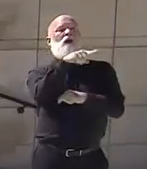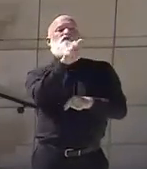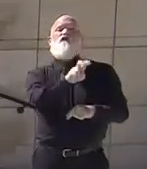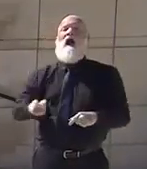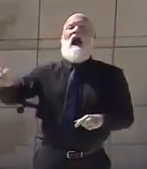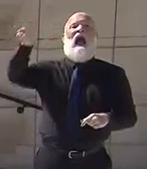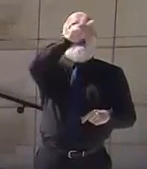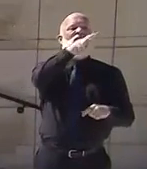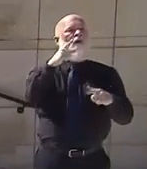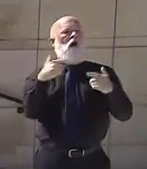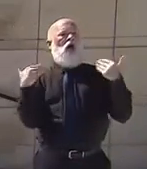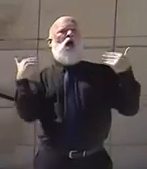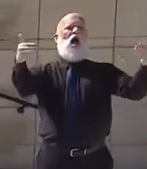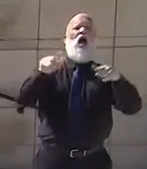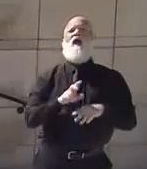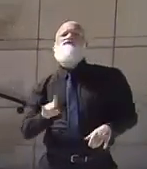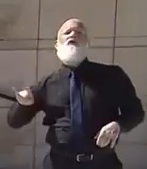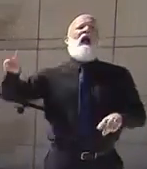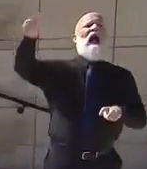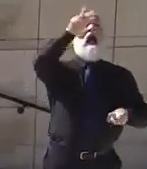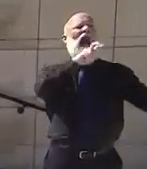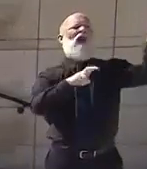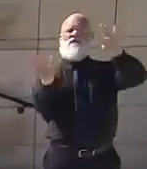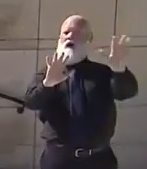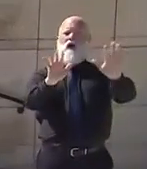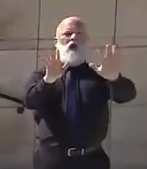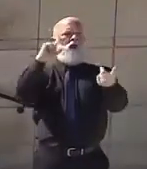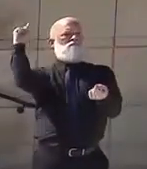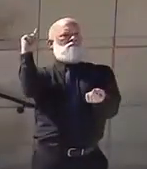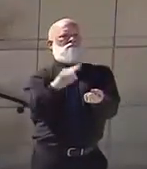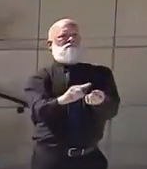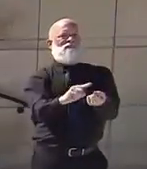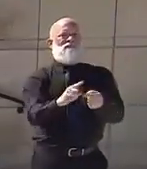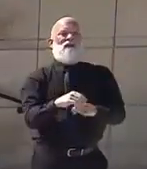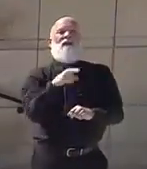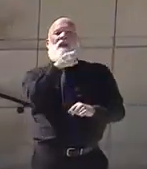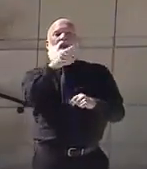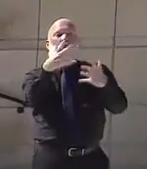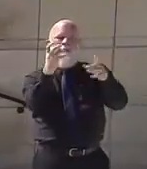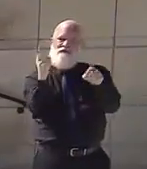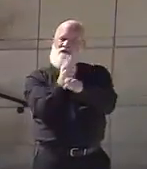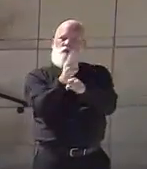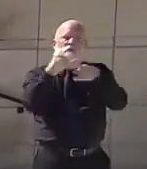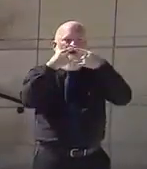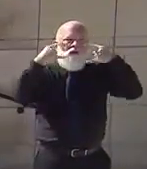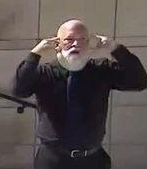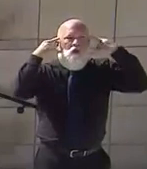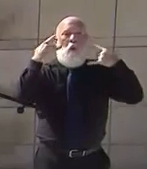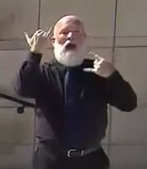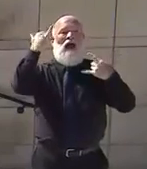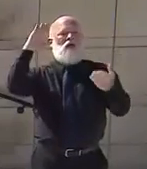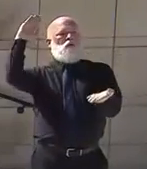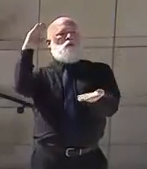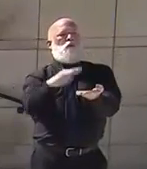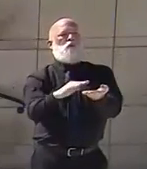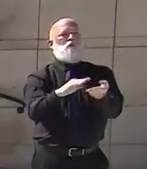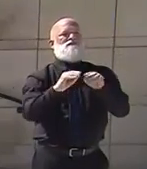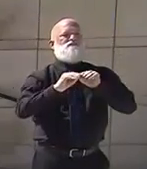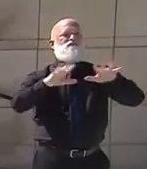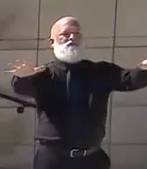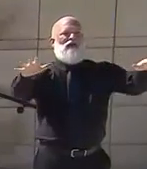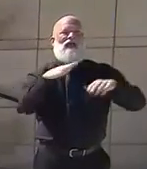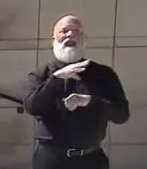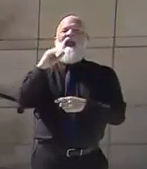clothing when you are in public to slow the spread of coronavirus. For the medically fragile and elderly Georgians,